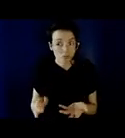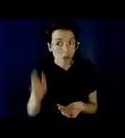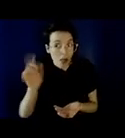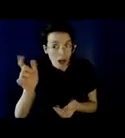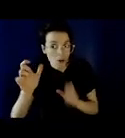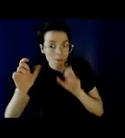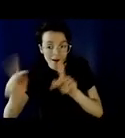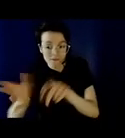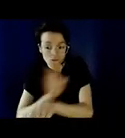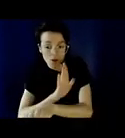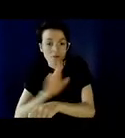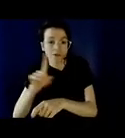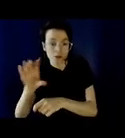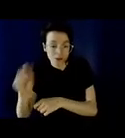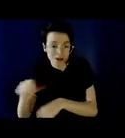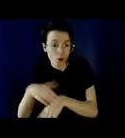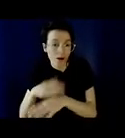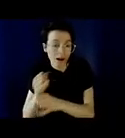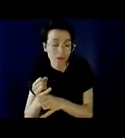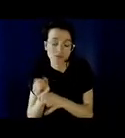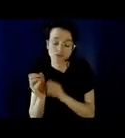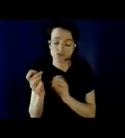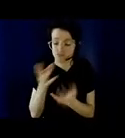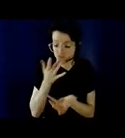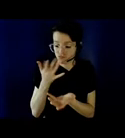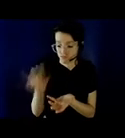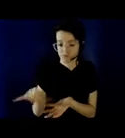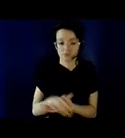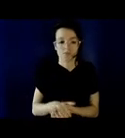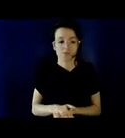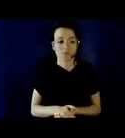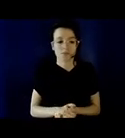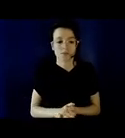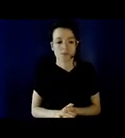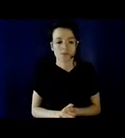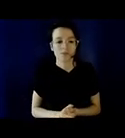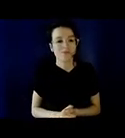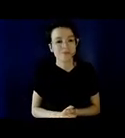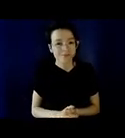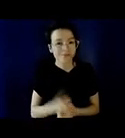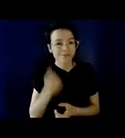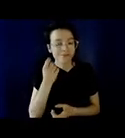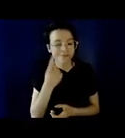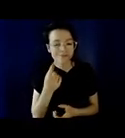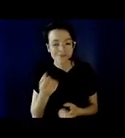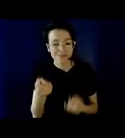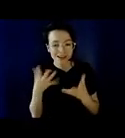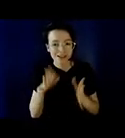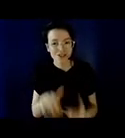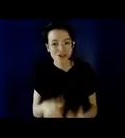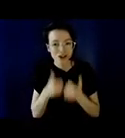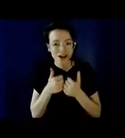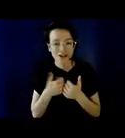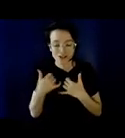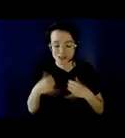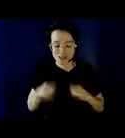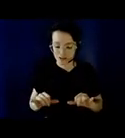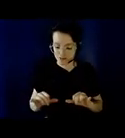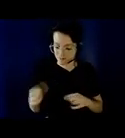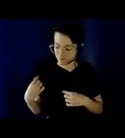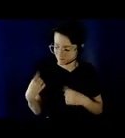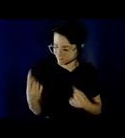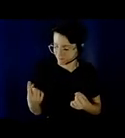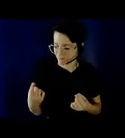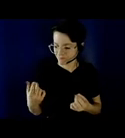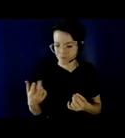Second, there are still many things difficult for me, to do without further institutional support, at various levels and directions.